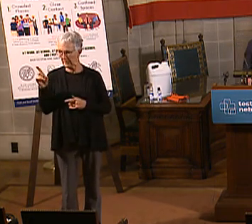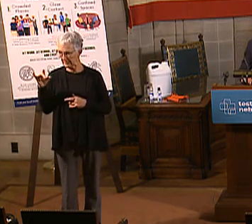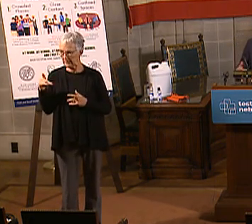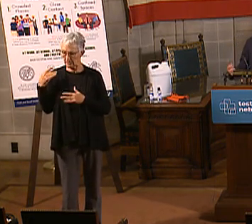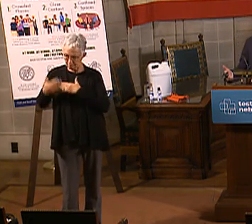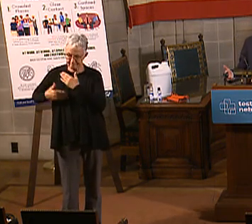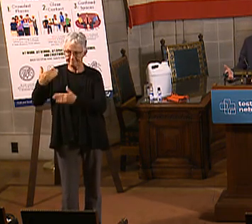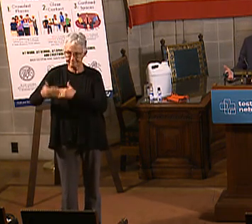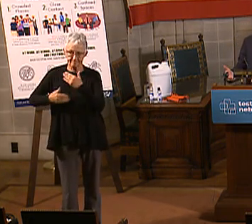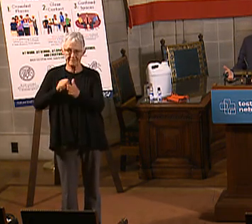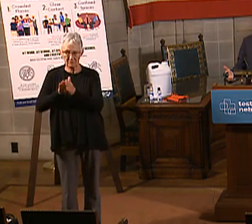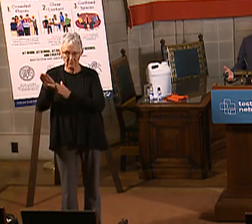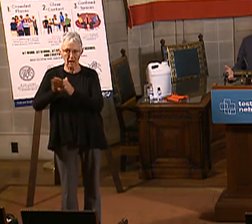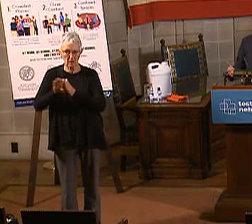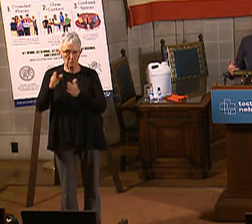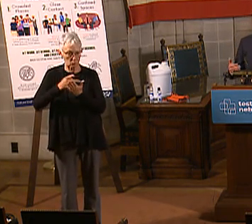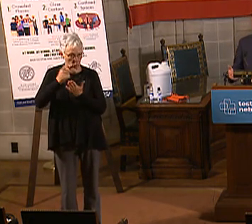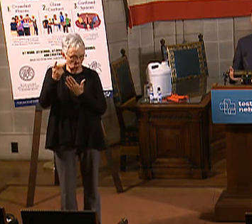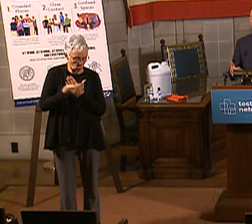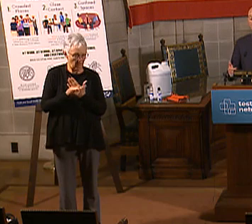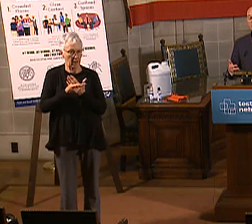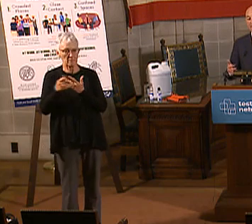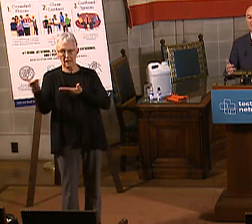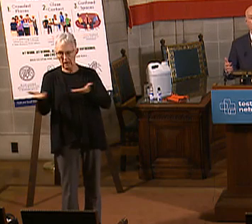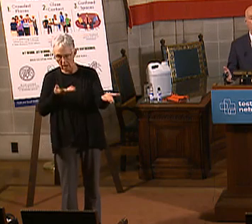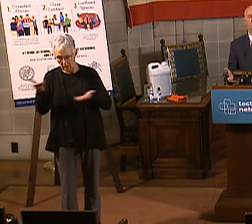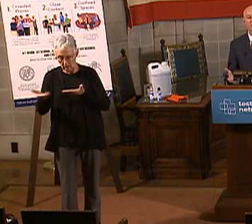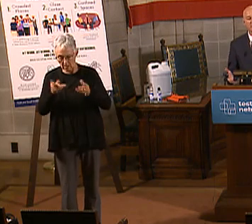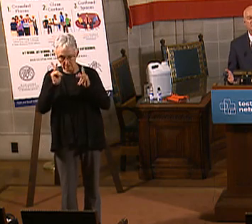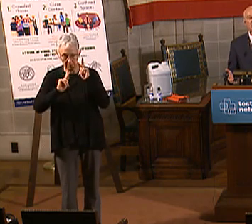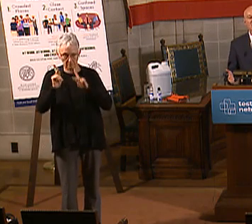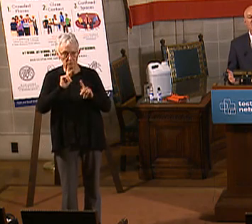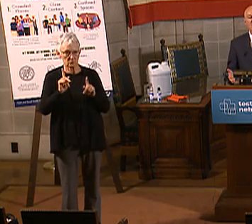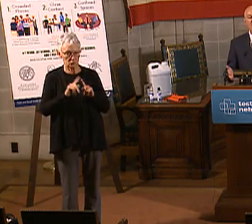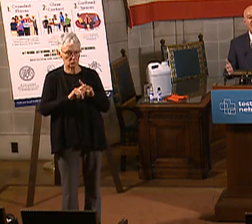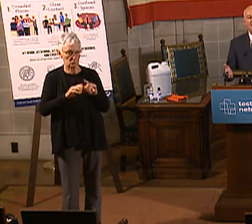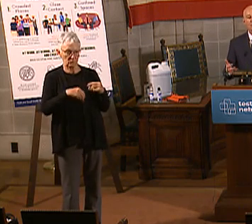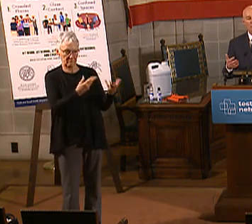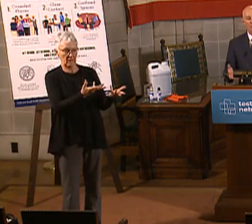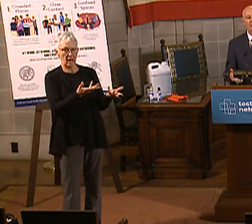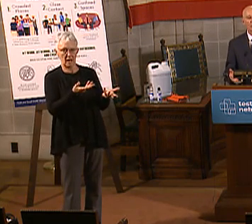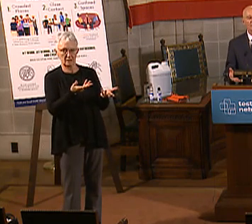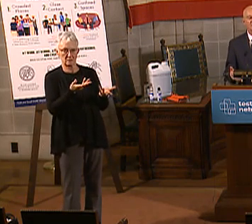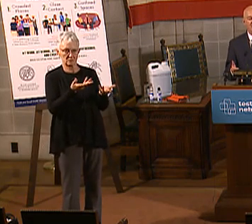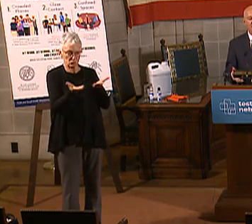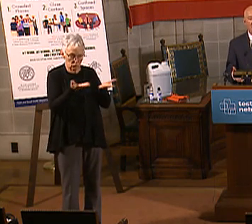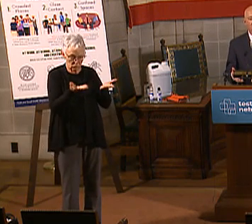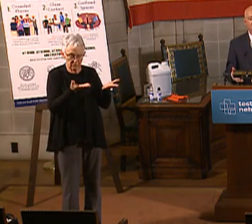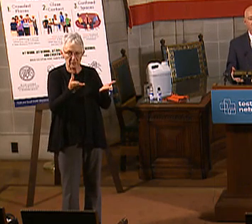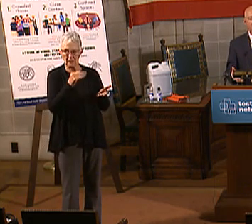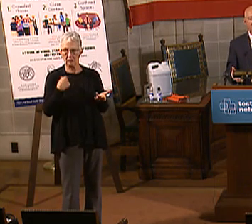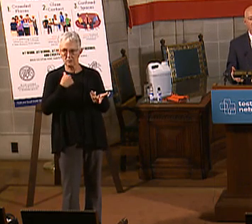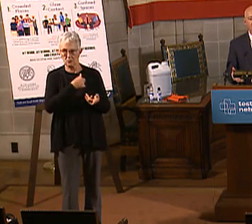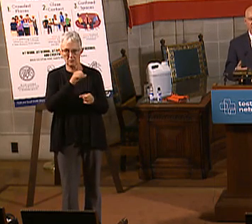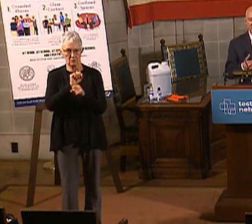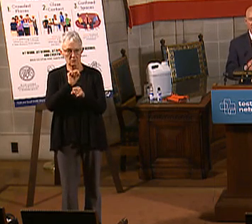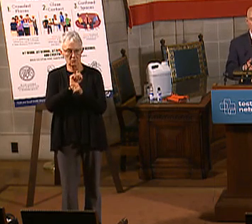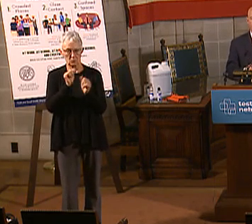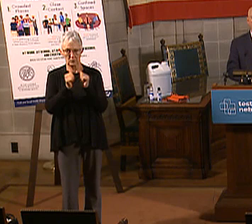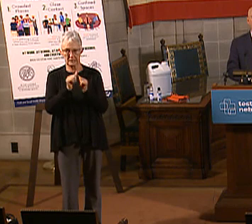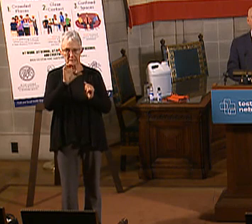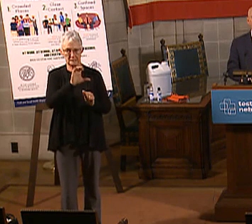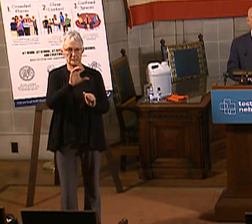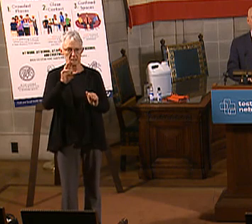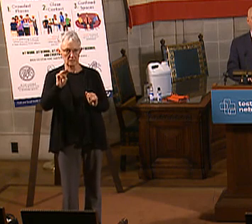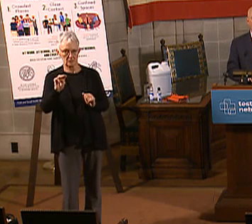forth, hiring people to be able to administer it so we can provide a really great customer experience. And we're working with CMS to be able to, the